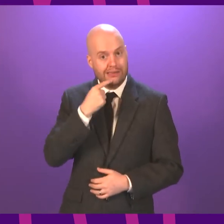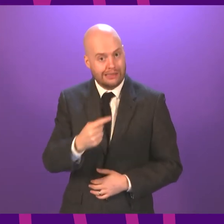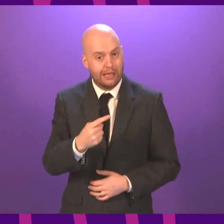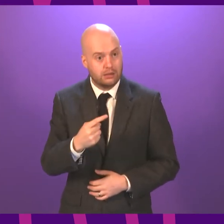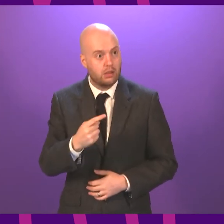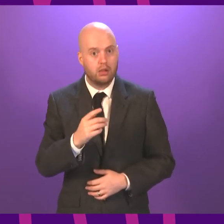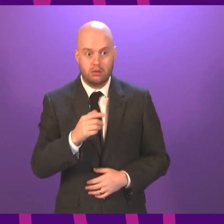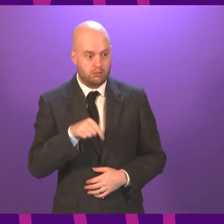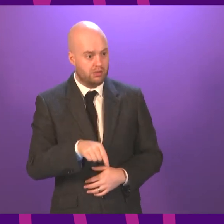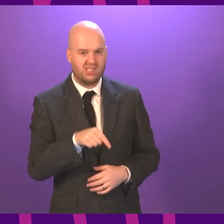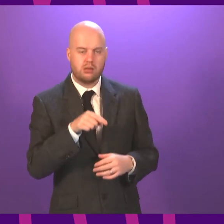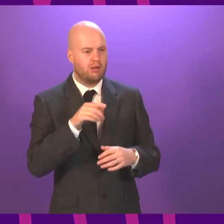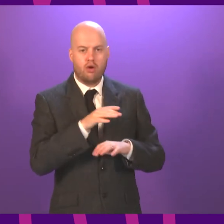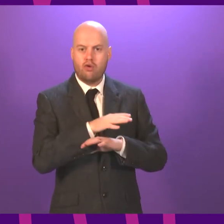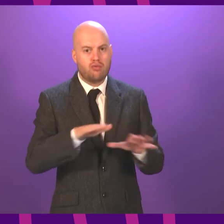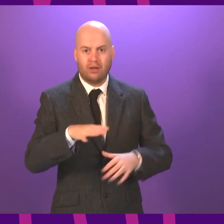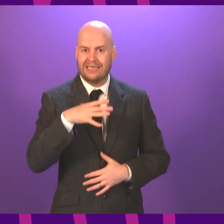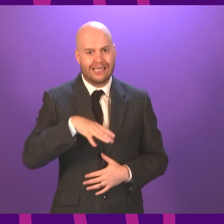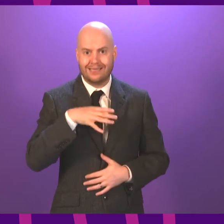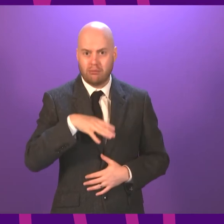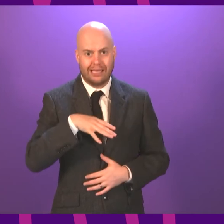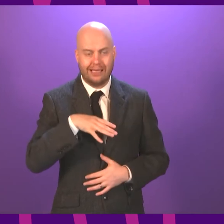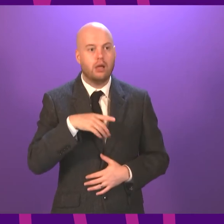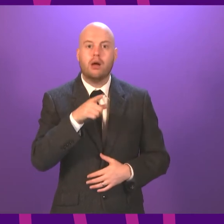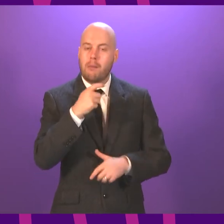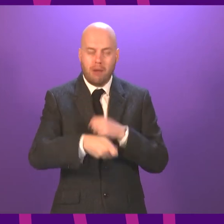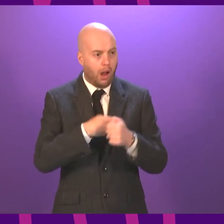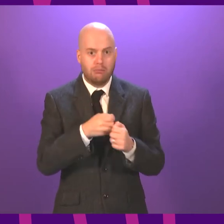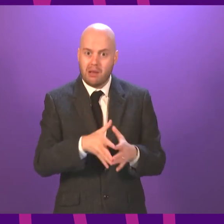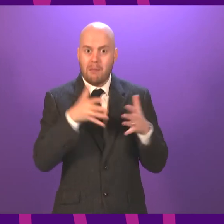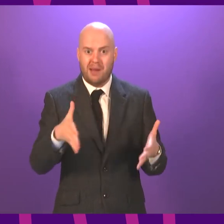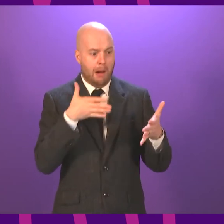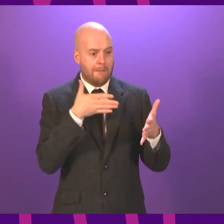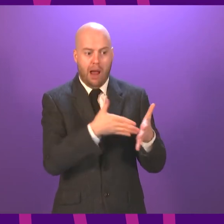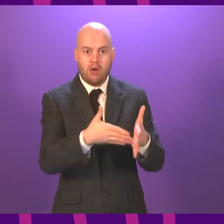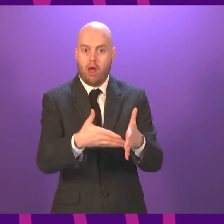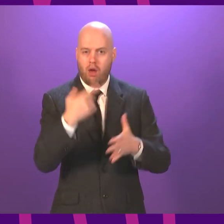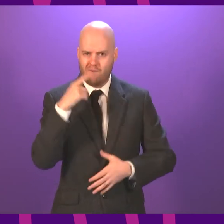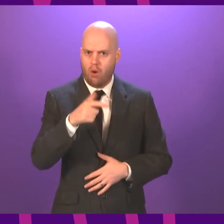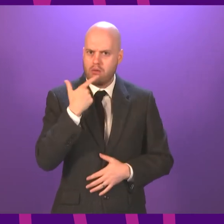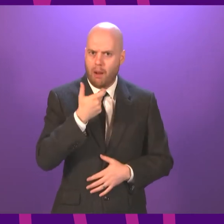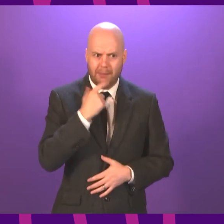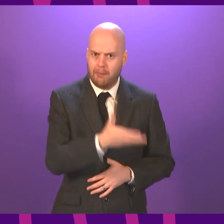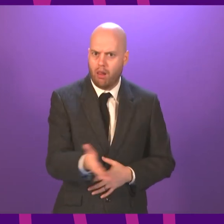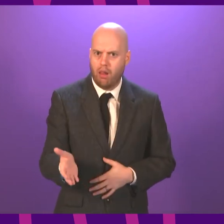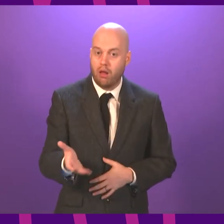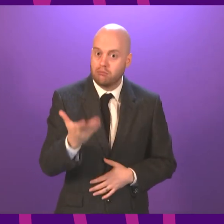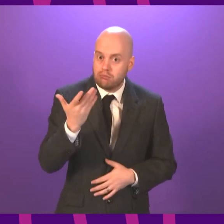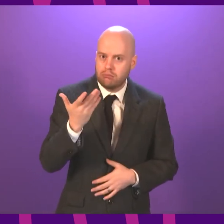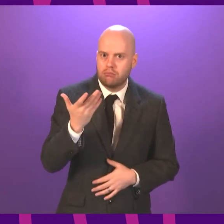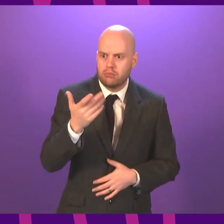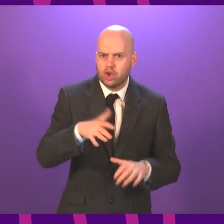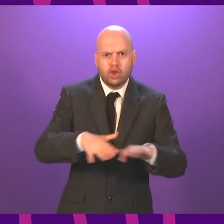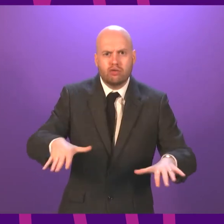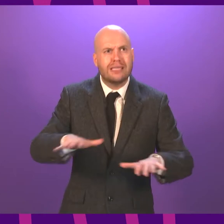unnecessary and disempowering barrier to young people. That's a concern that will be echoed in homes and classrooms right